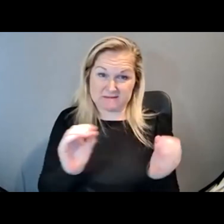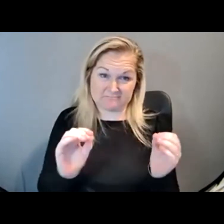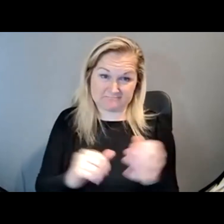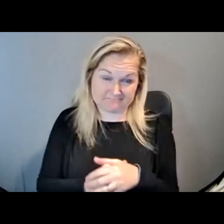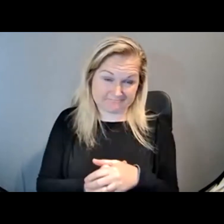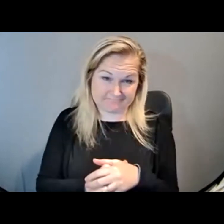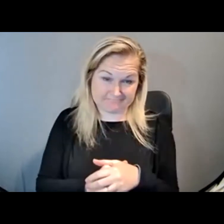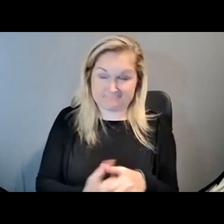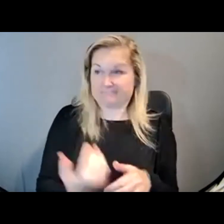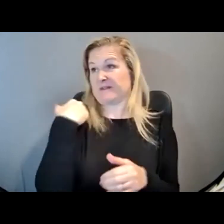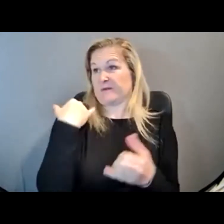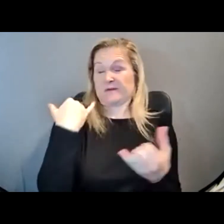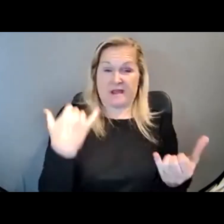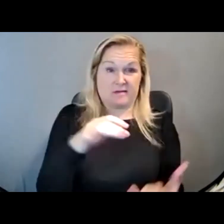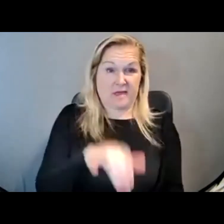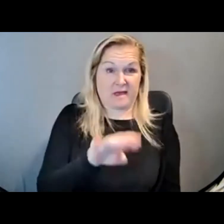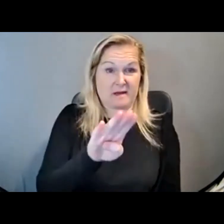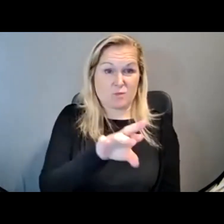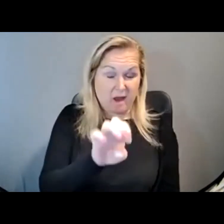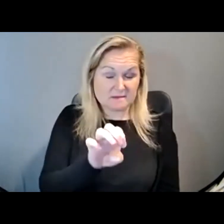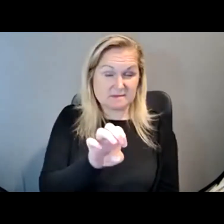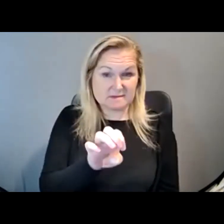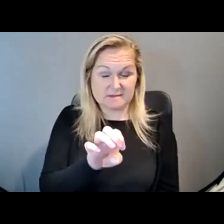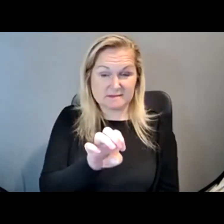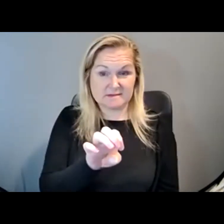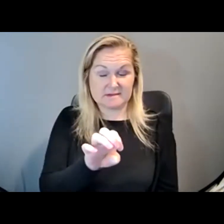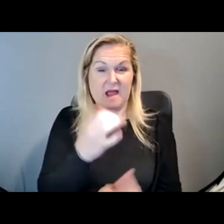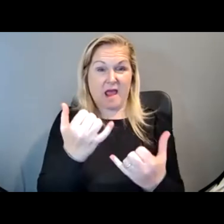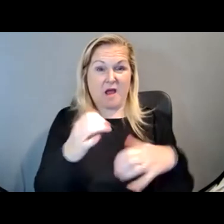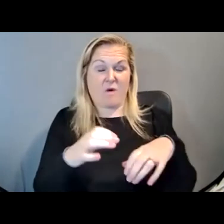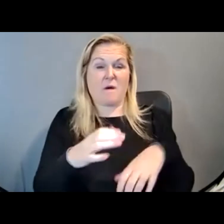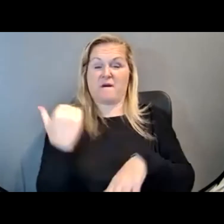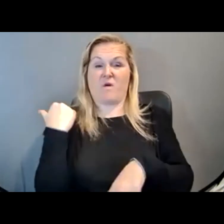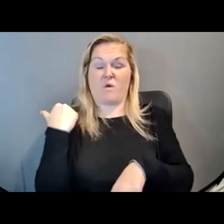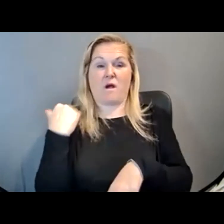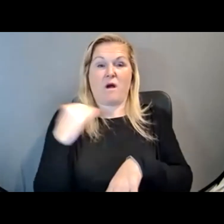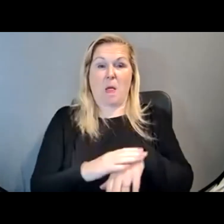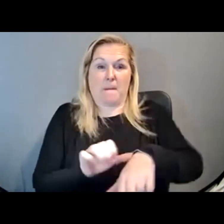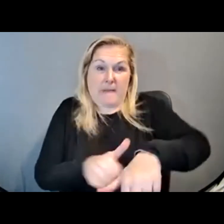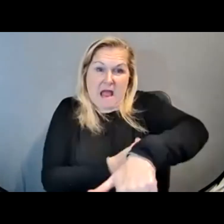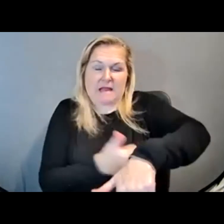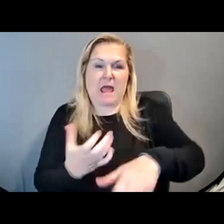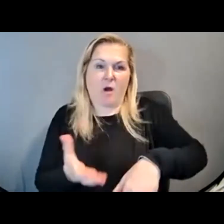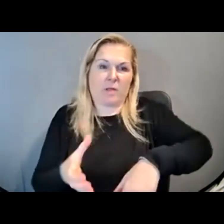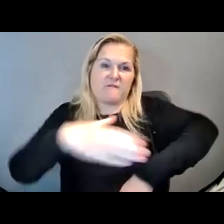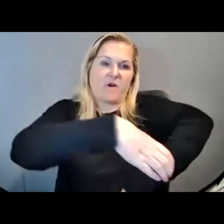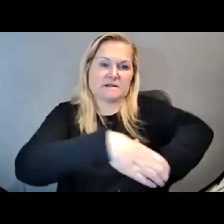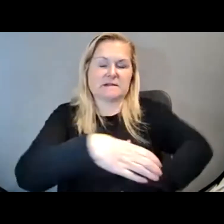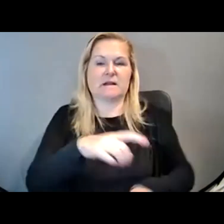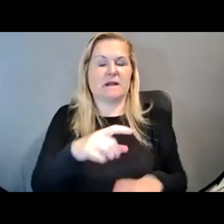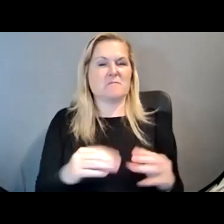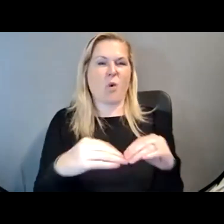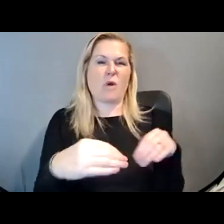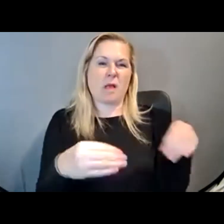I found out that this brace now sits on the front of my leg. It's a little bit more limber. But there aren't a lot of